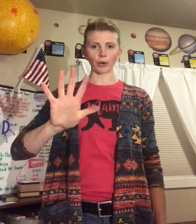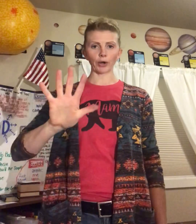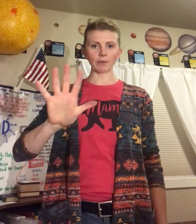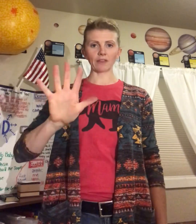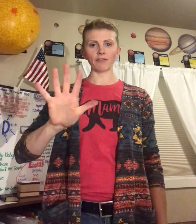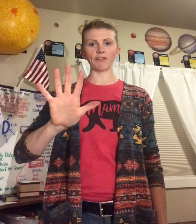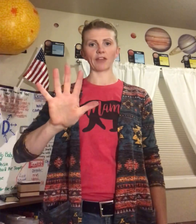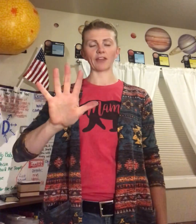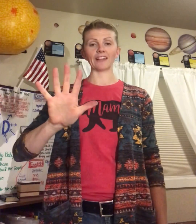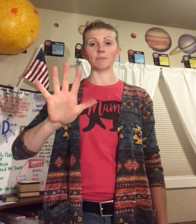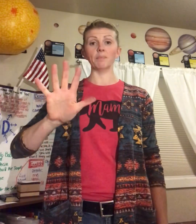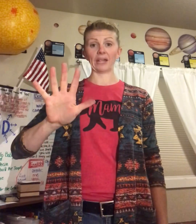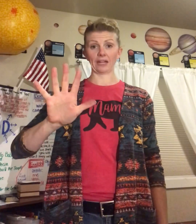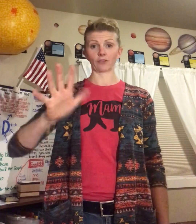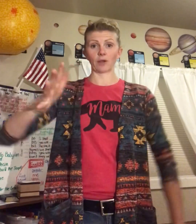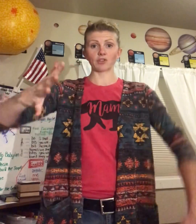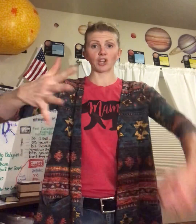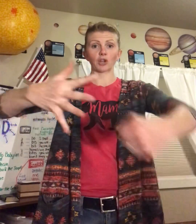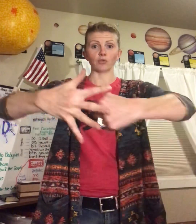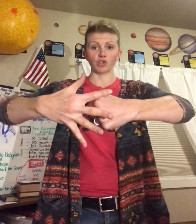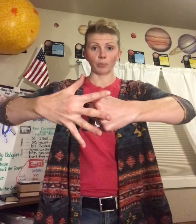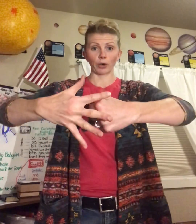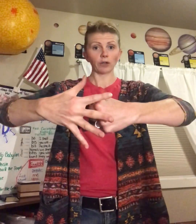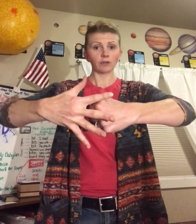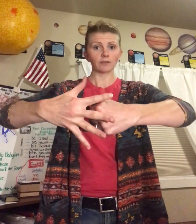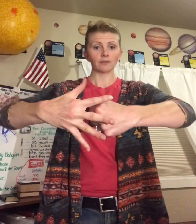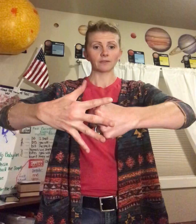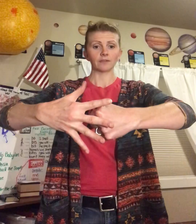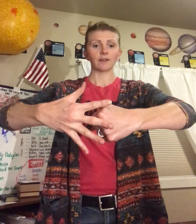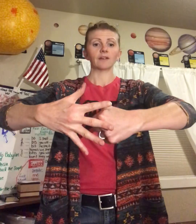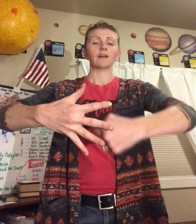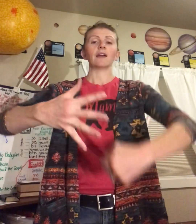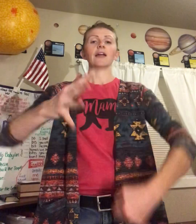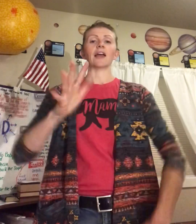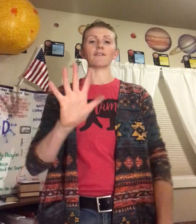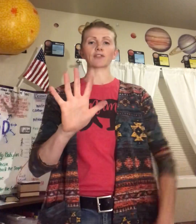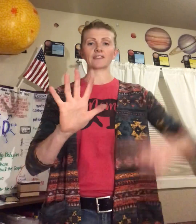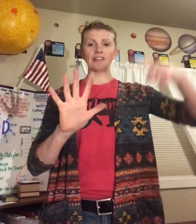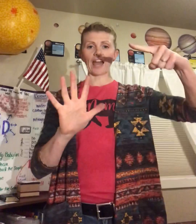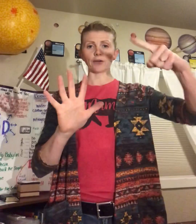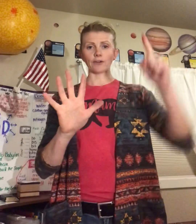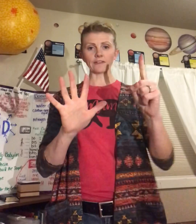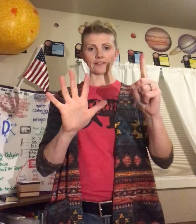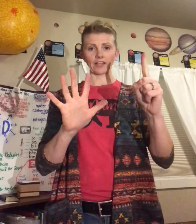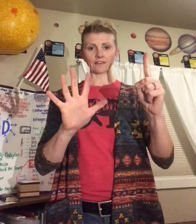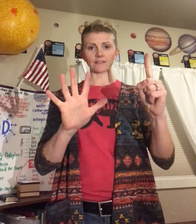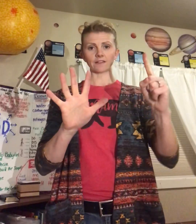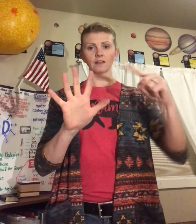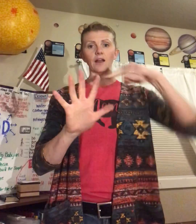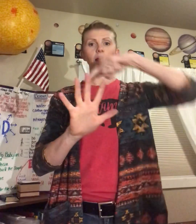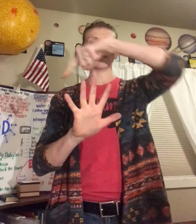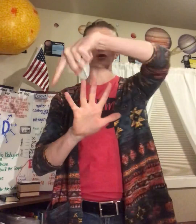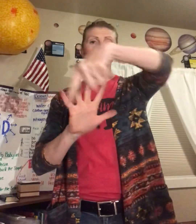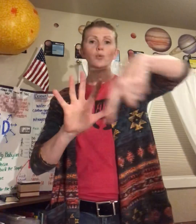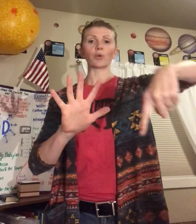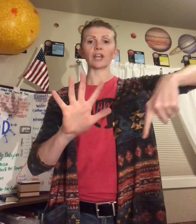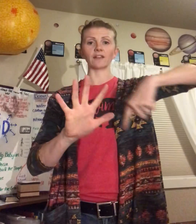being the fifth, it's big. So I'm just going to go Jupiter. And for Saturn, six, I'm going to do the rings